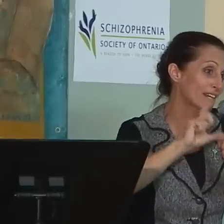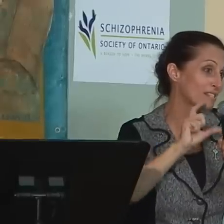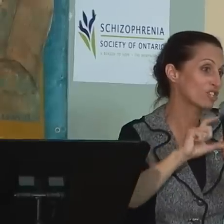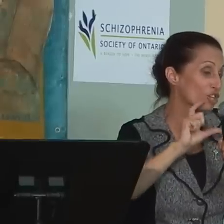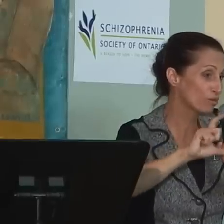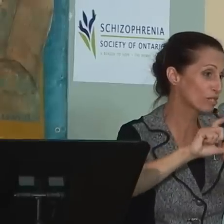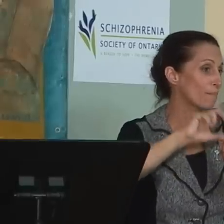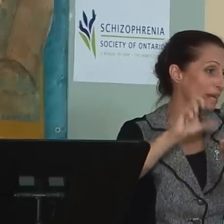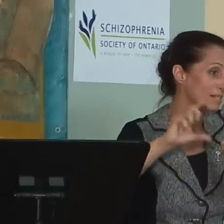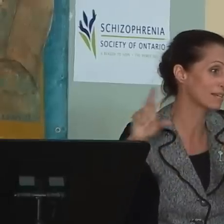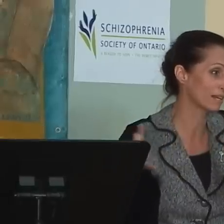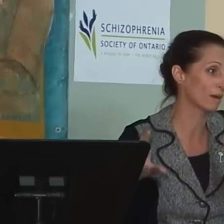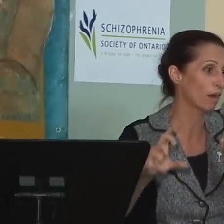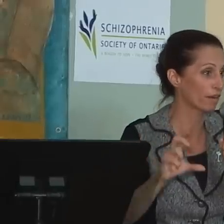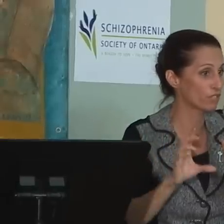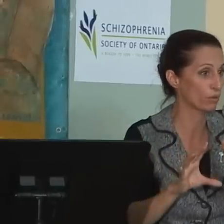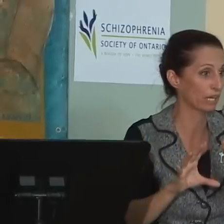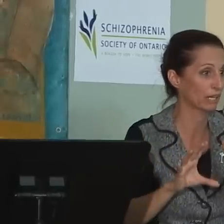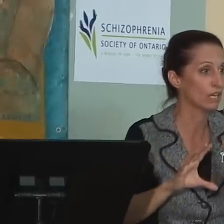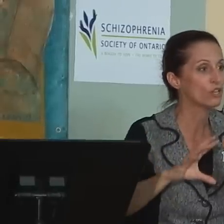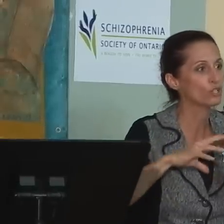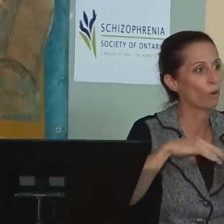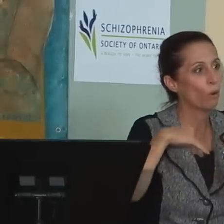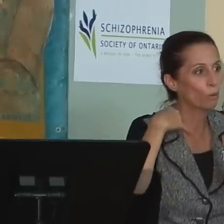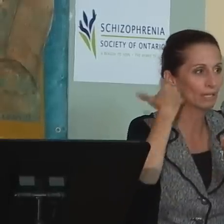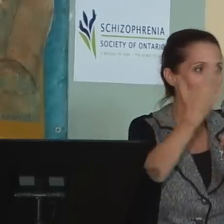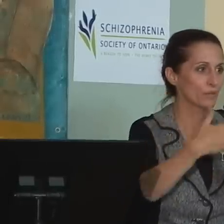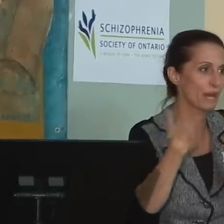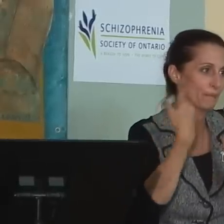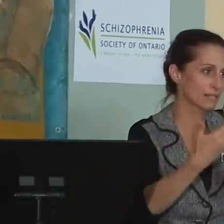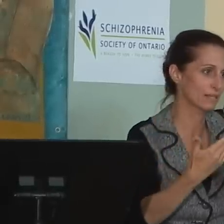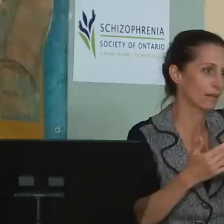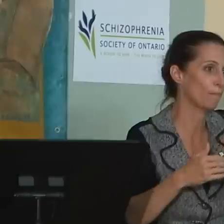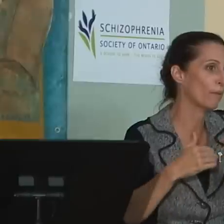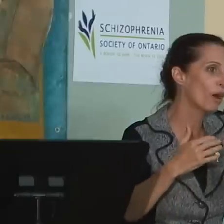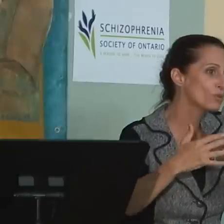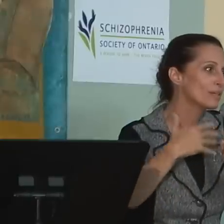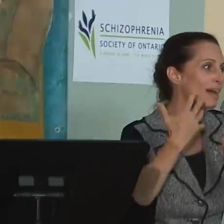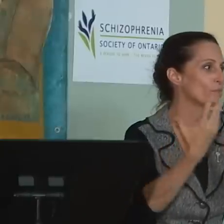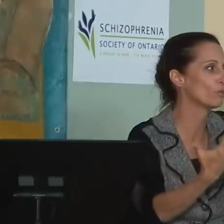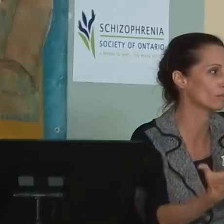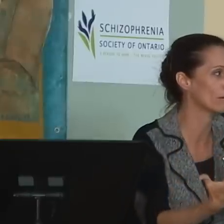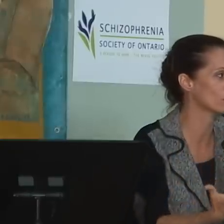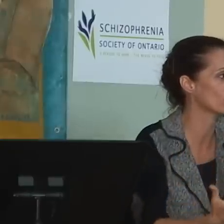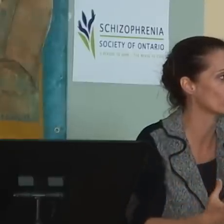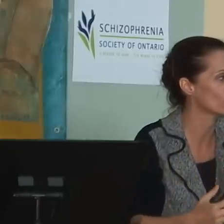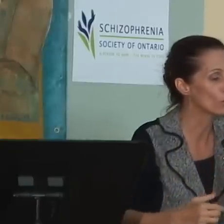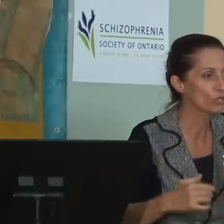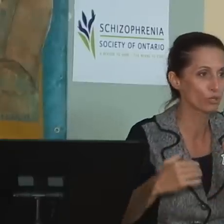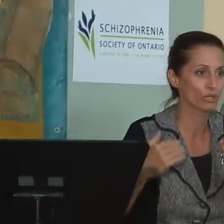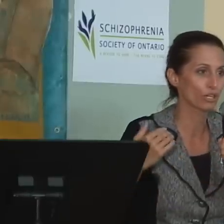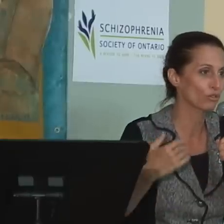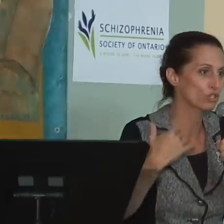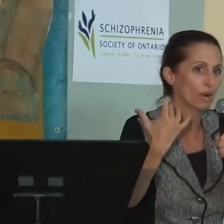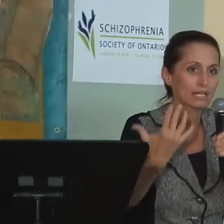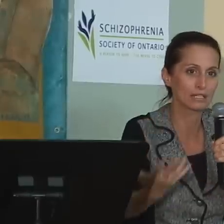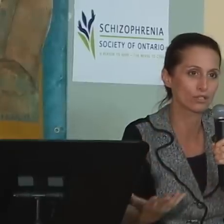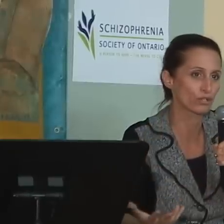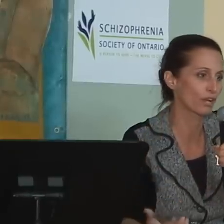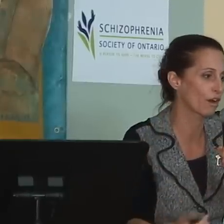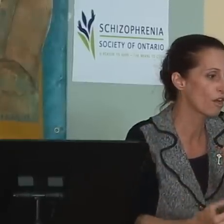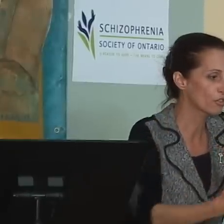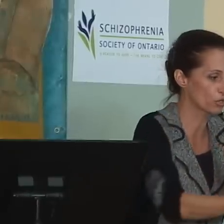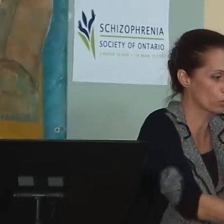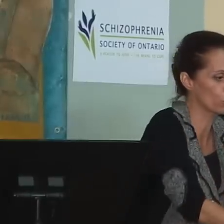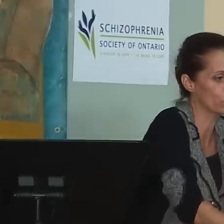use mixed use fixed income kind of zoning. So we allow that mixed income. But we also allow it with mixed use. So the dry